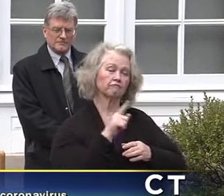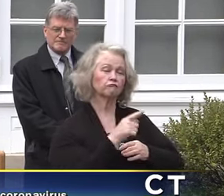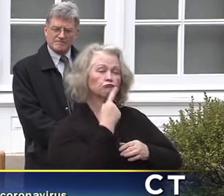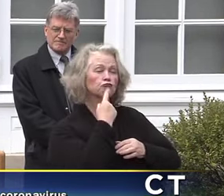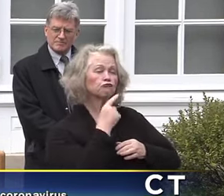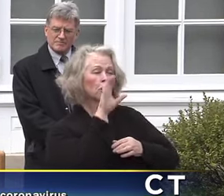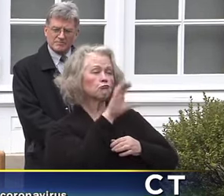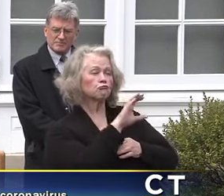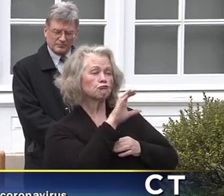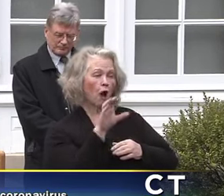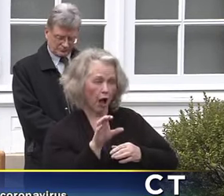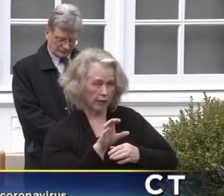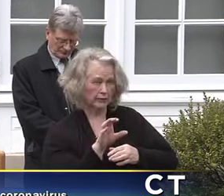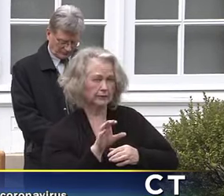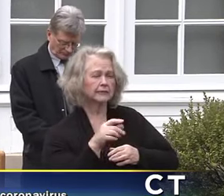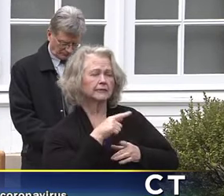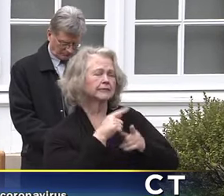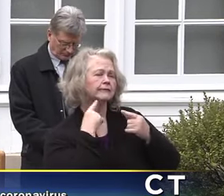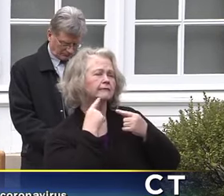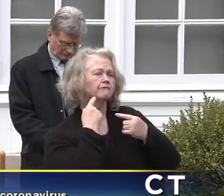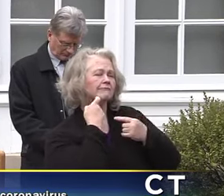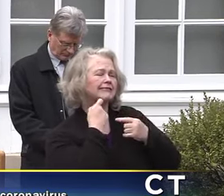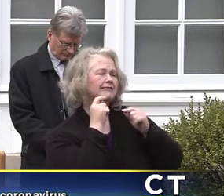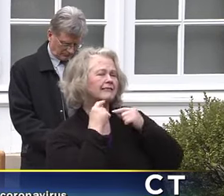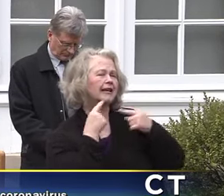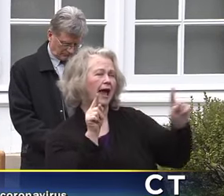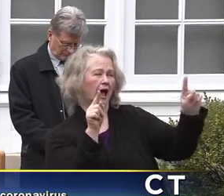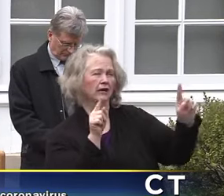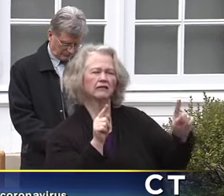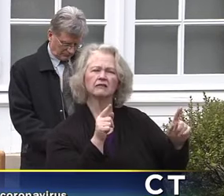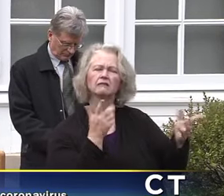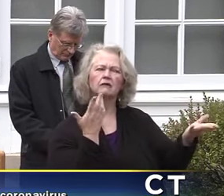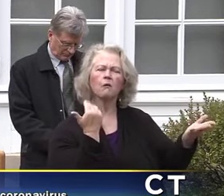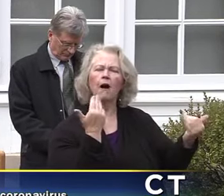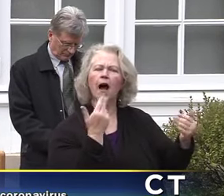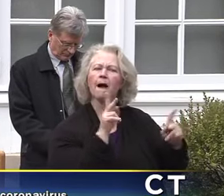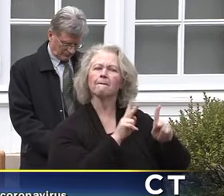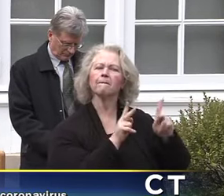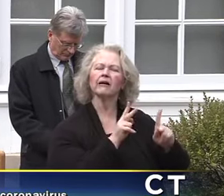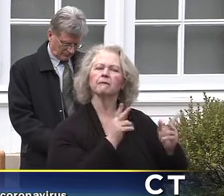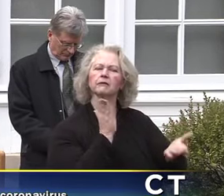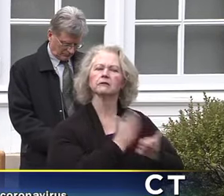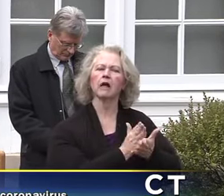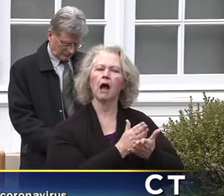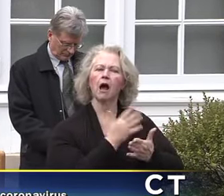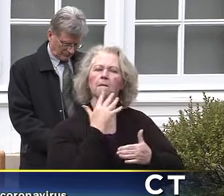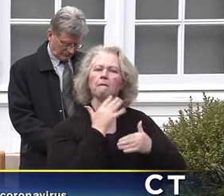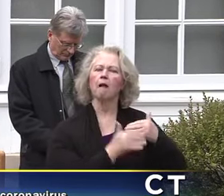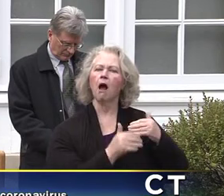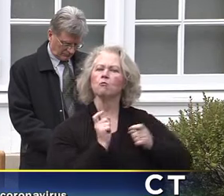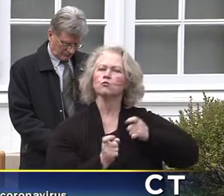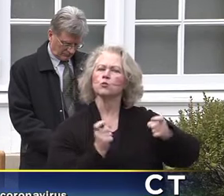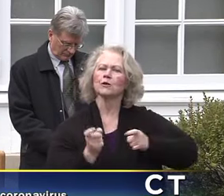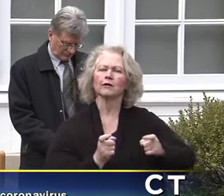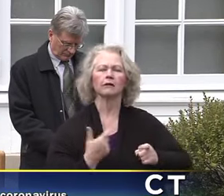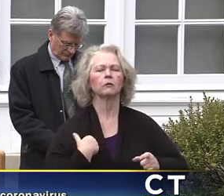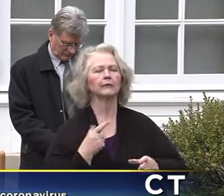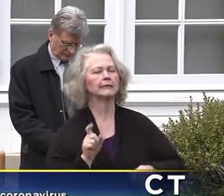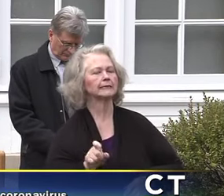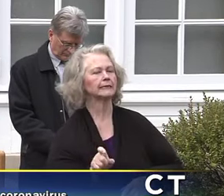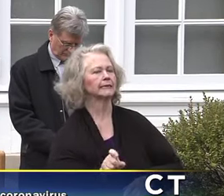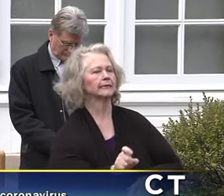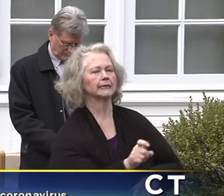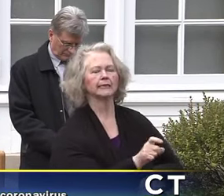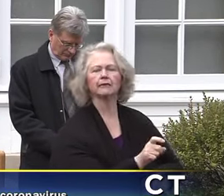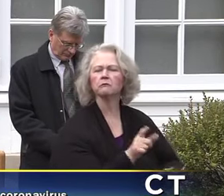out a particular appeal. A lot of people are no longer donating blood. We need your blood donations now. You don't have to